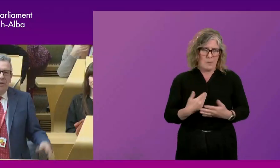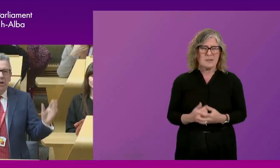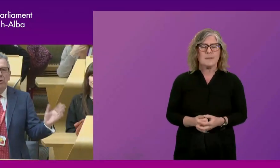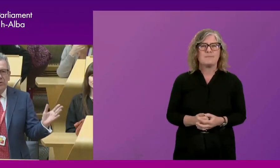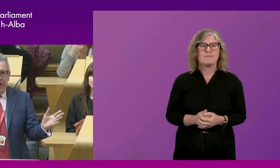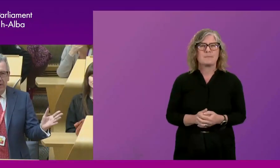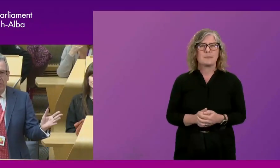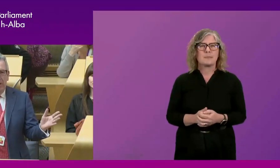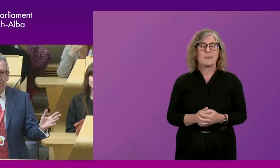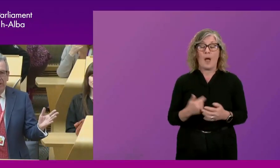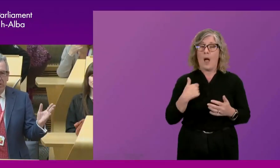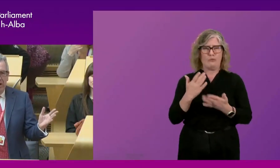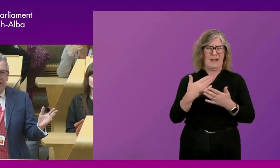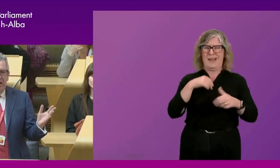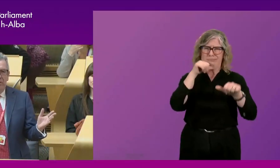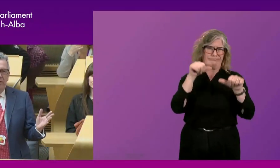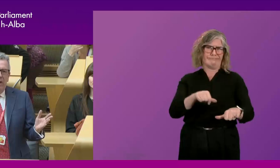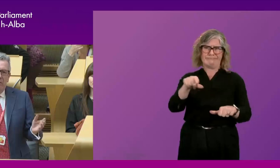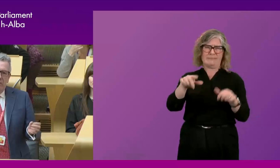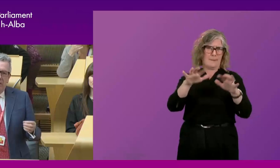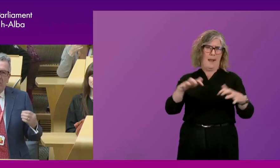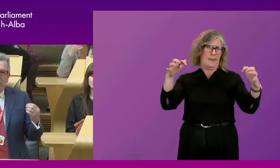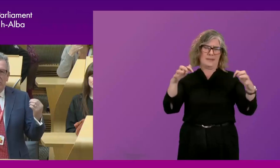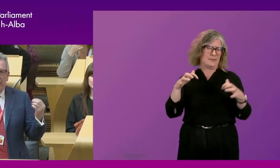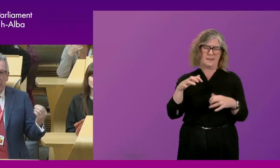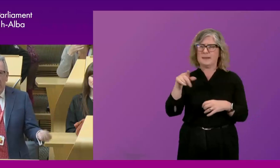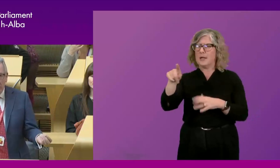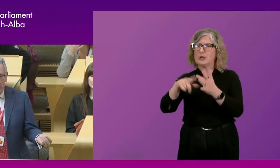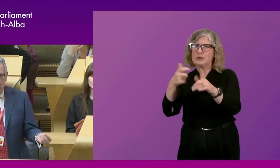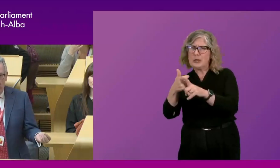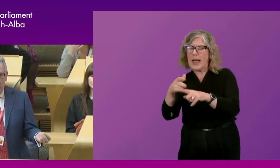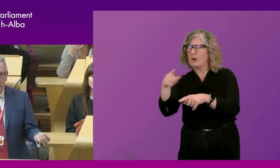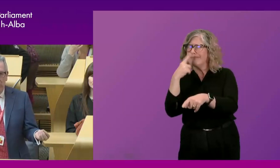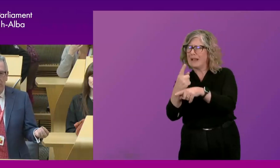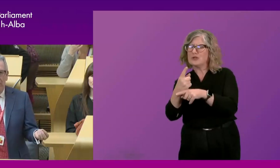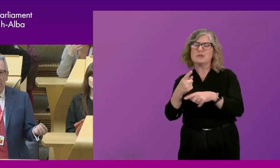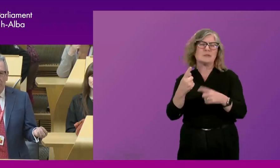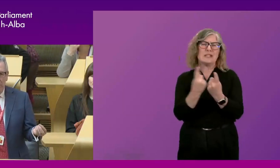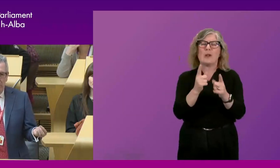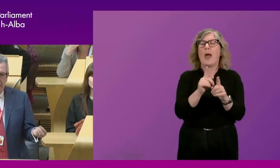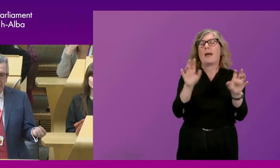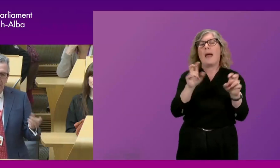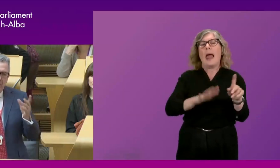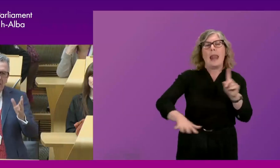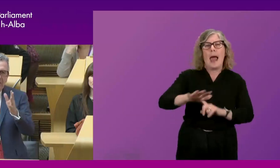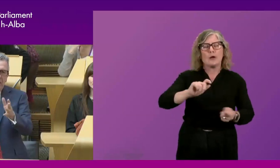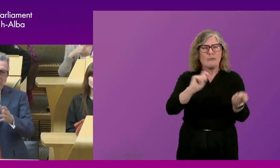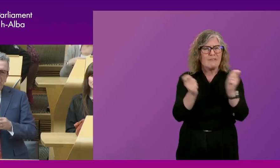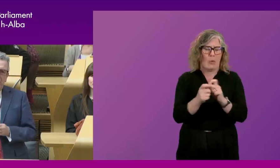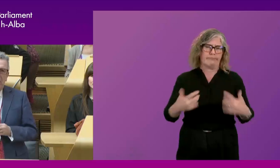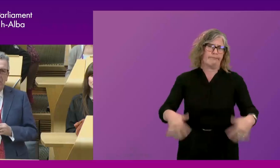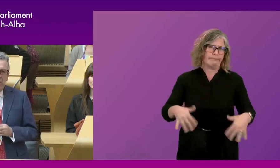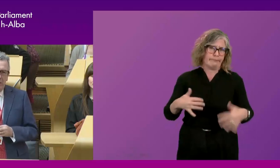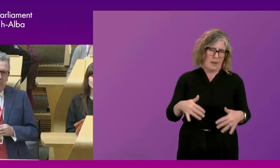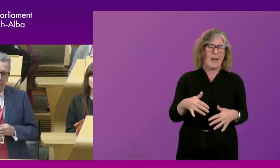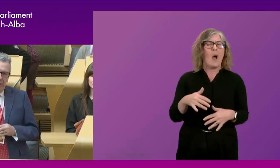I'm a huge fan of the Parliament, and Jack and others have covered issues like land reform, which have been absolutely tremendous. I'd like to touch